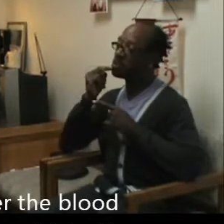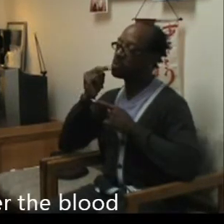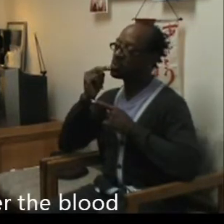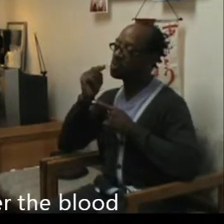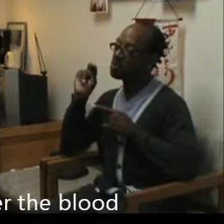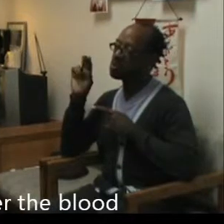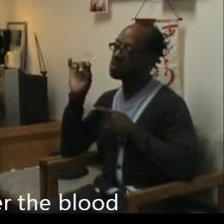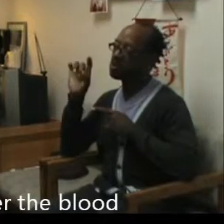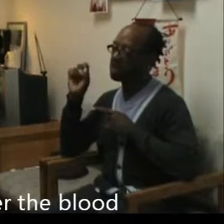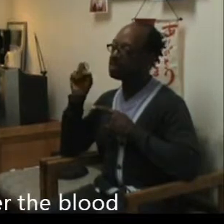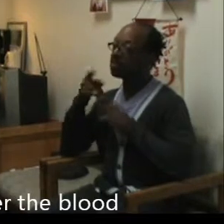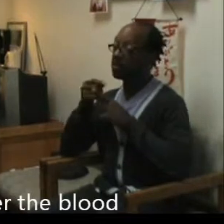pulled into the bloodstream.